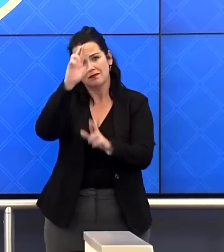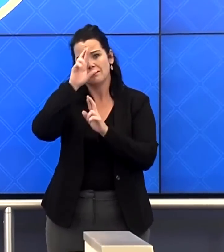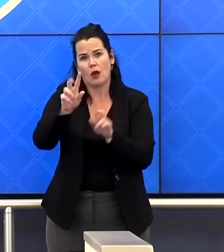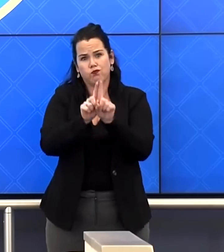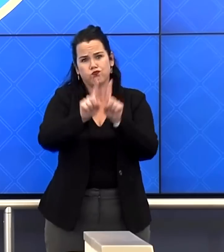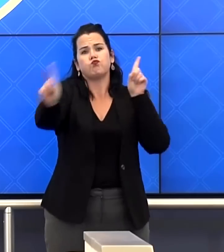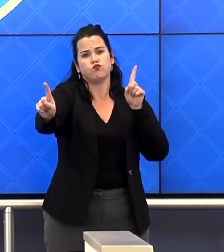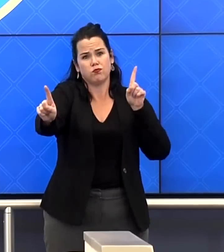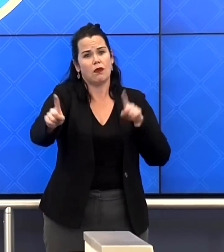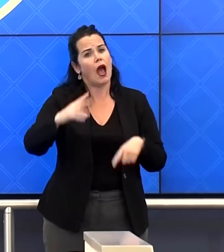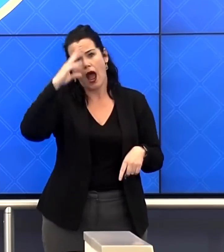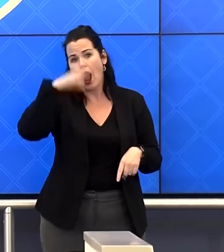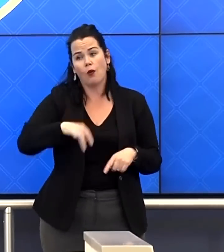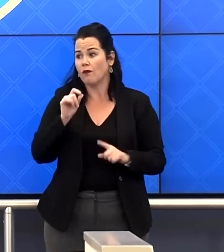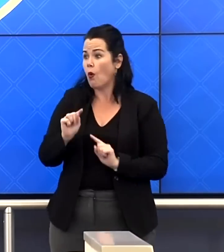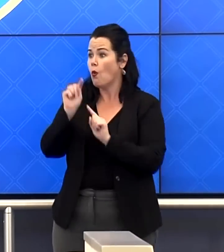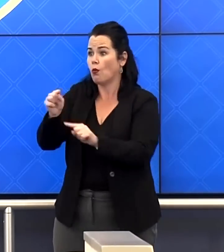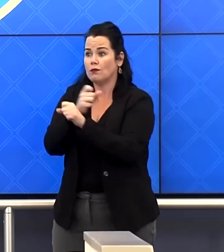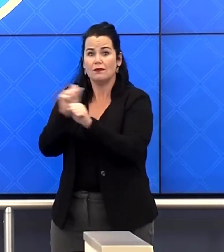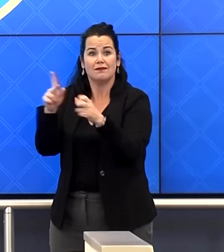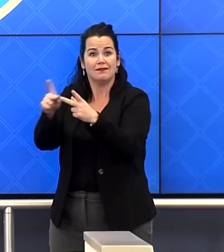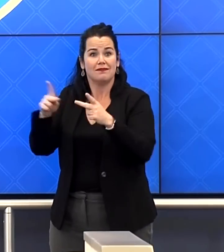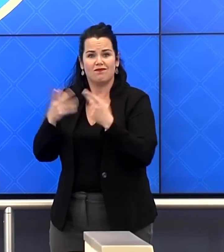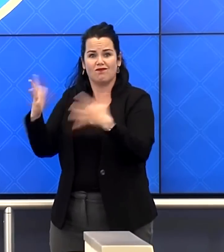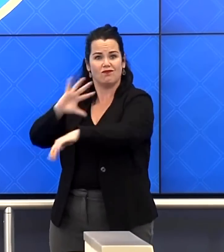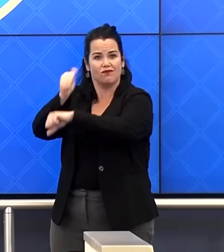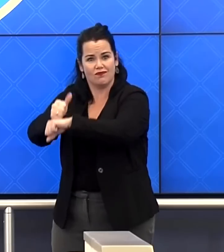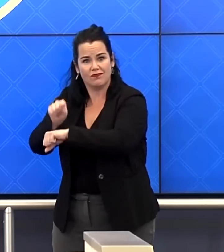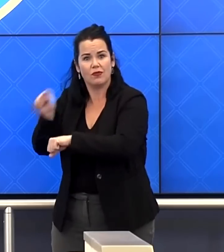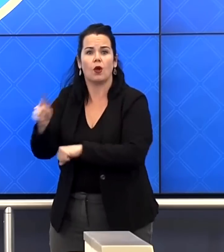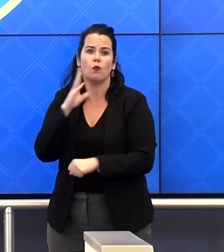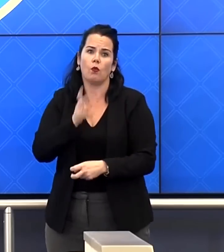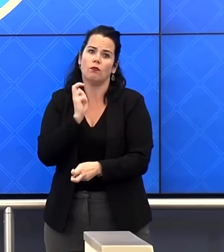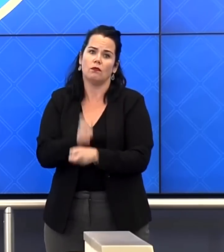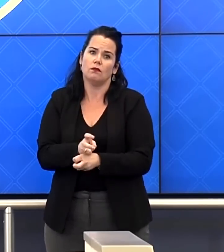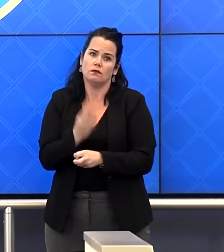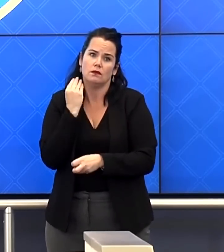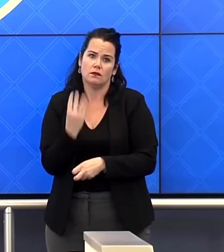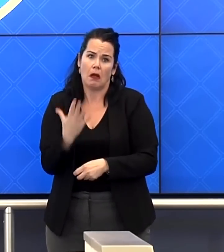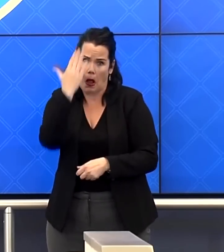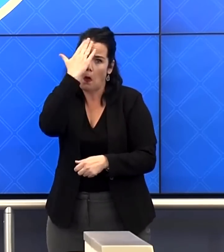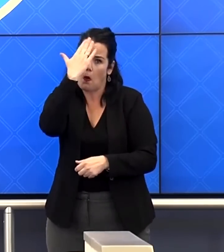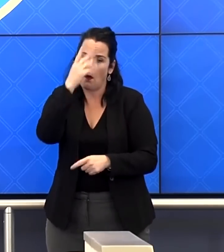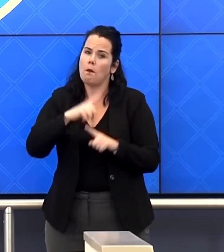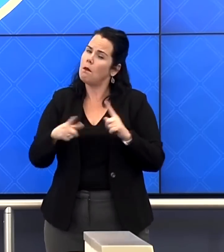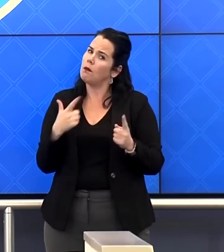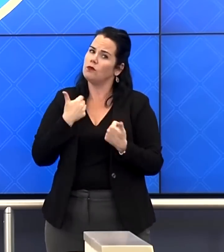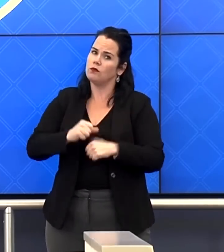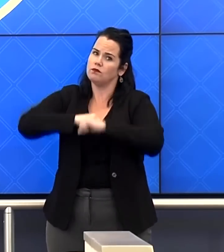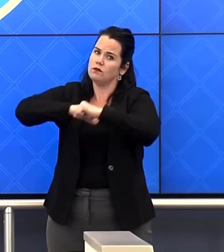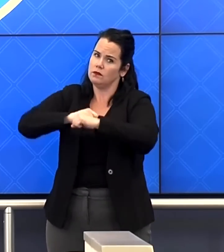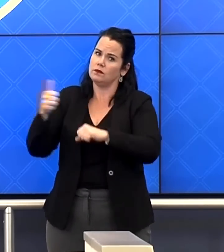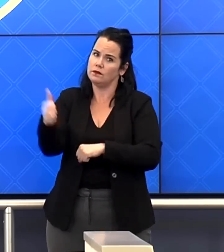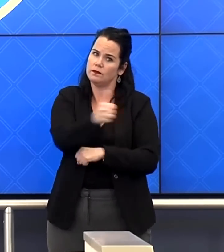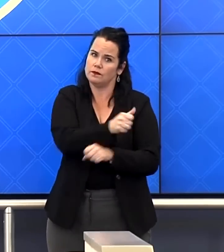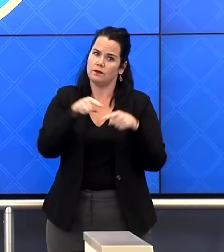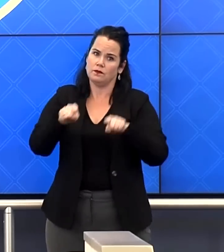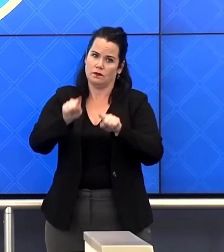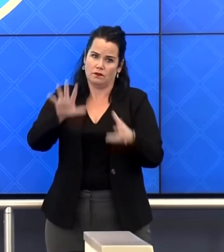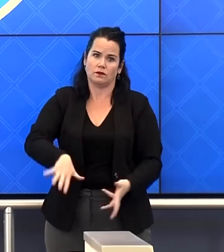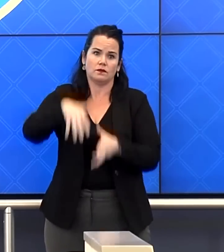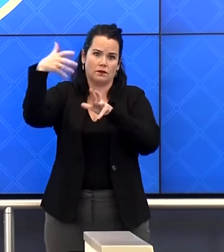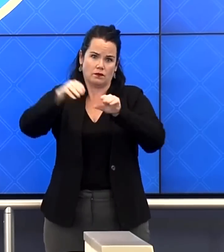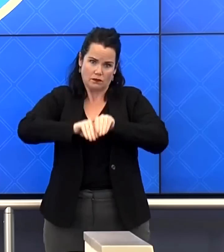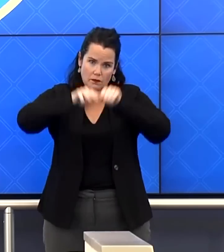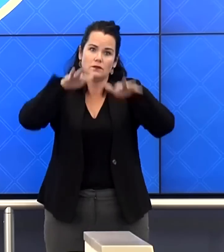distancing. I know if you're at a shelter, it's going to be very hard. But let's try to continue to protect ourselves in this moment on top